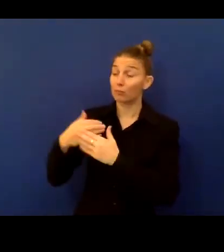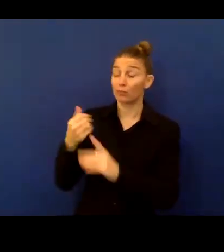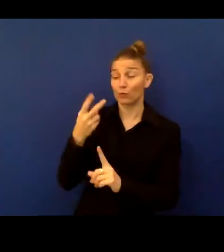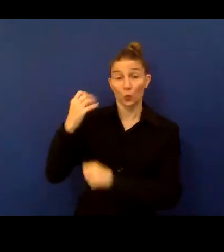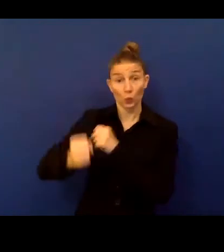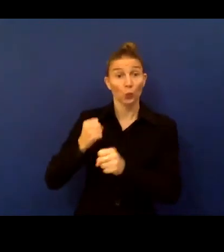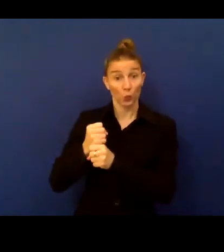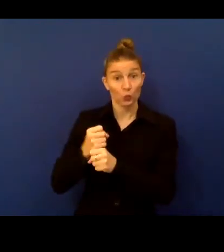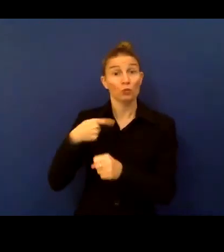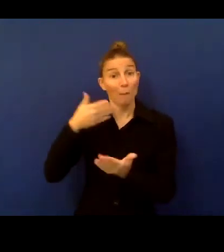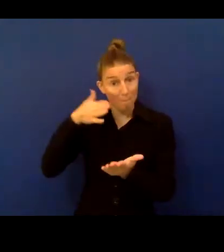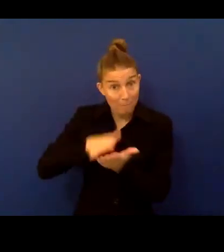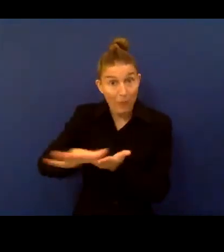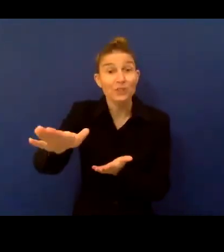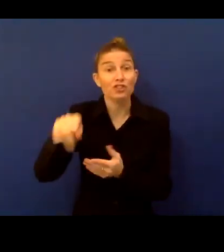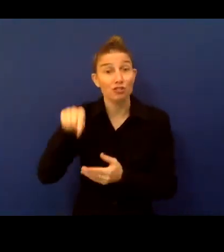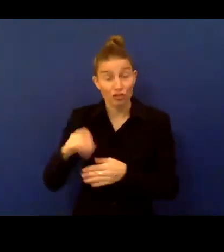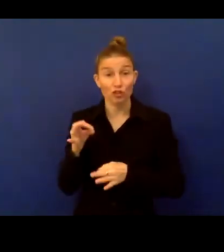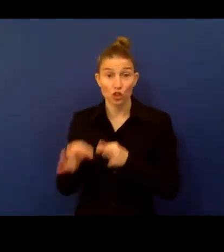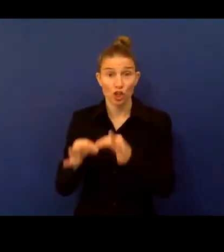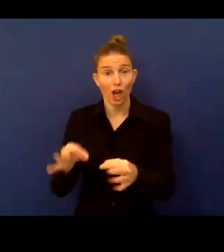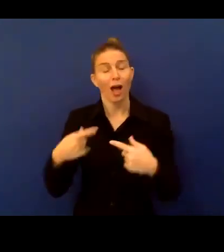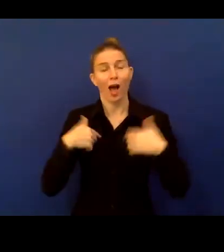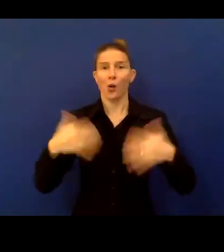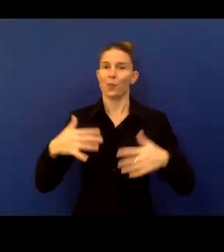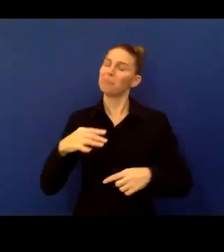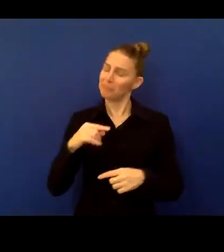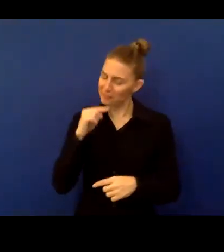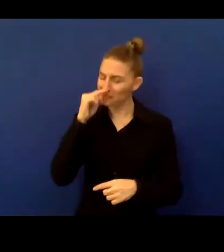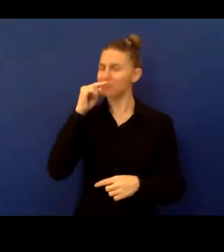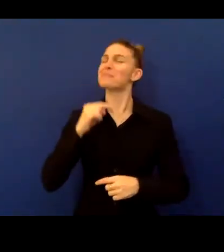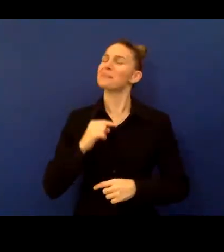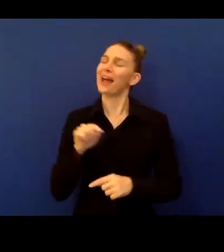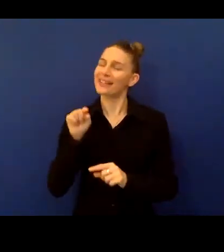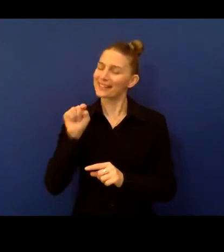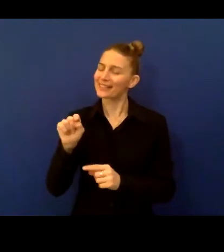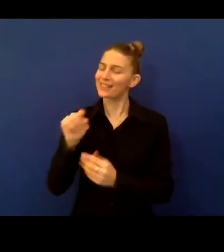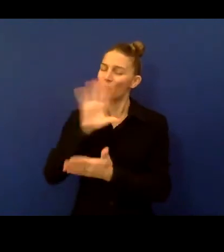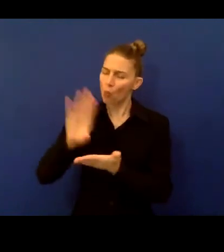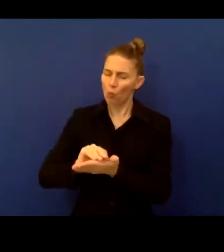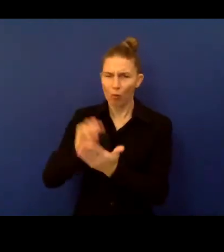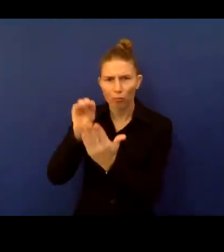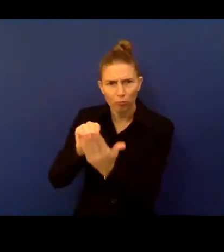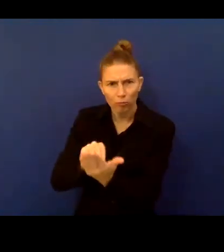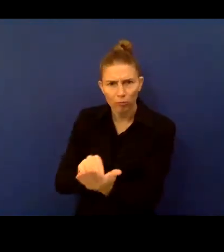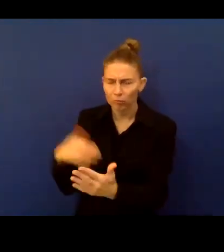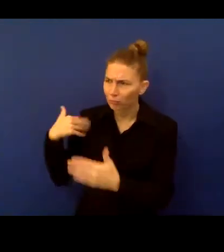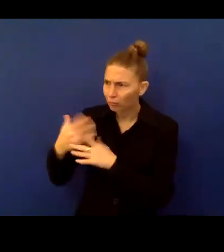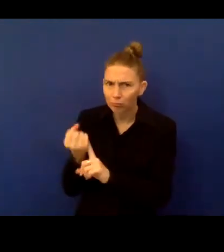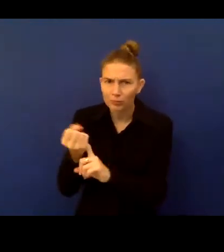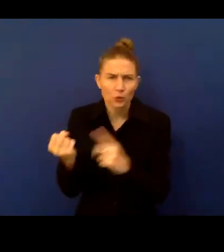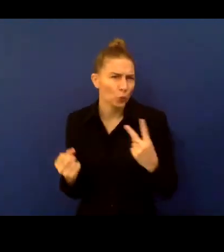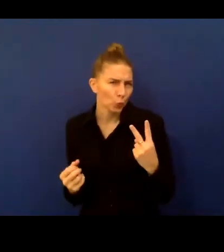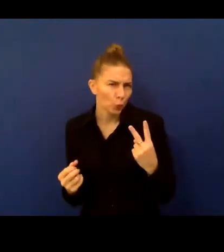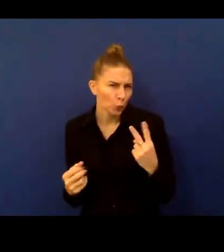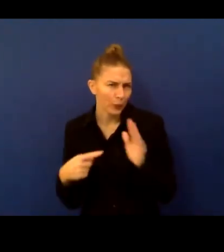we published the strategy. And I'm really proud of all the things that set out in that report. Just two examples, we're